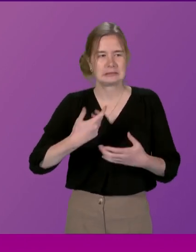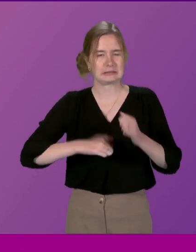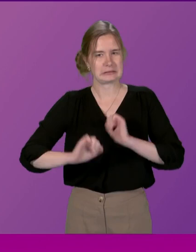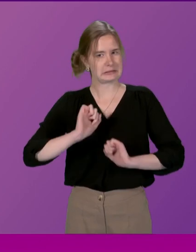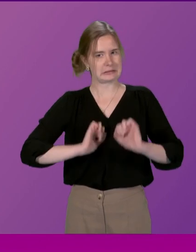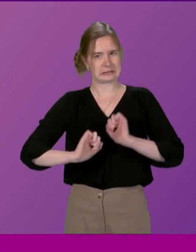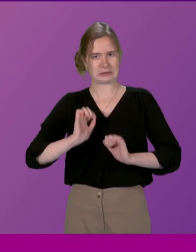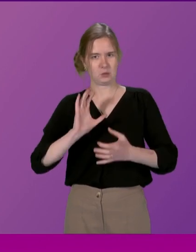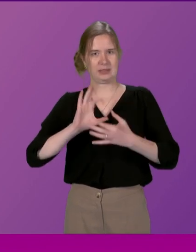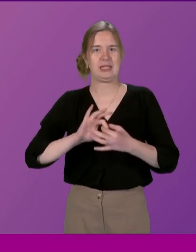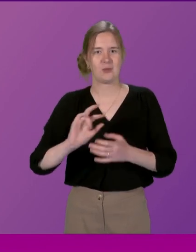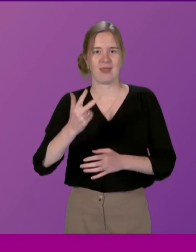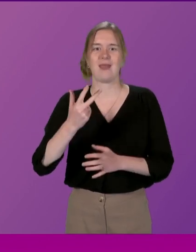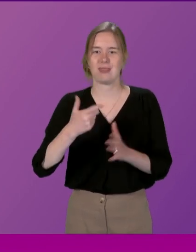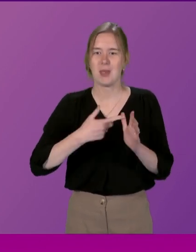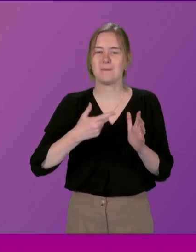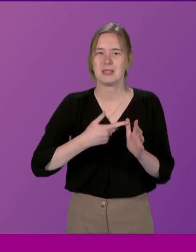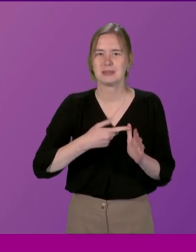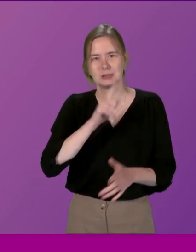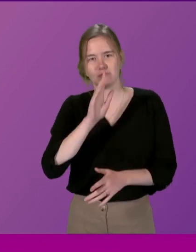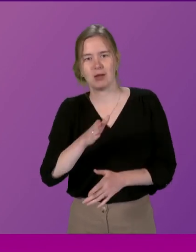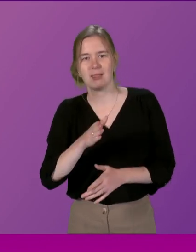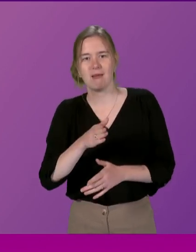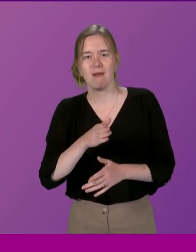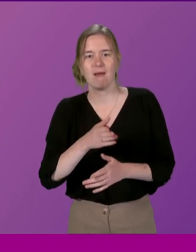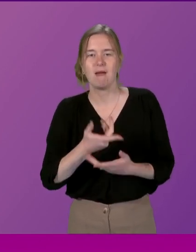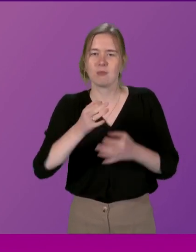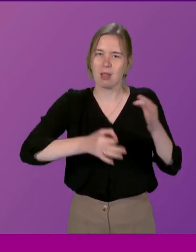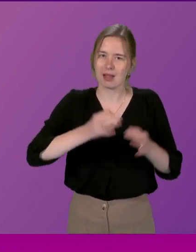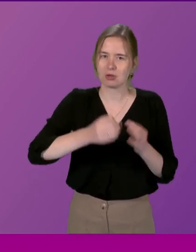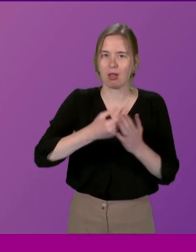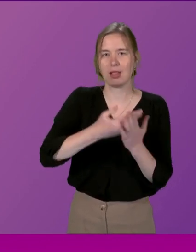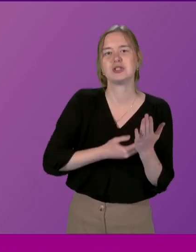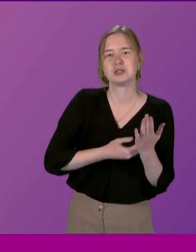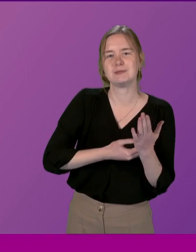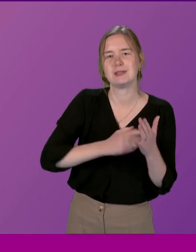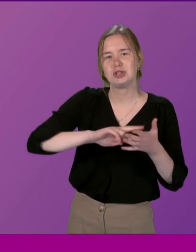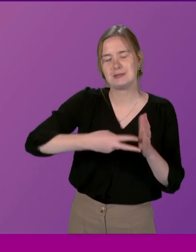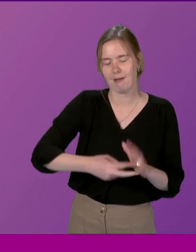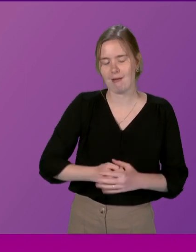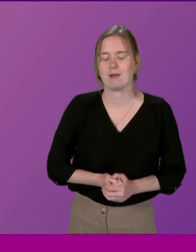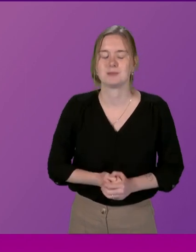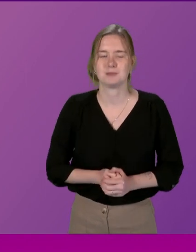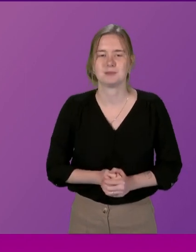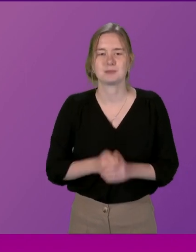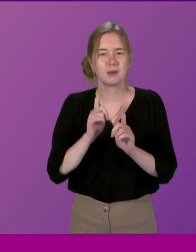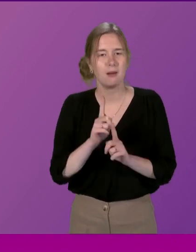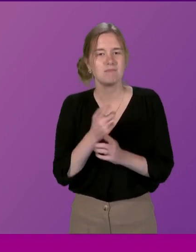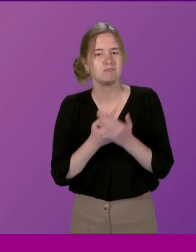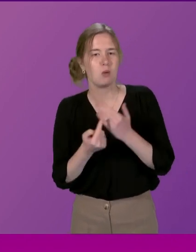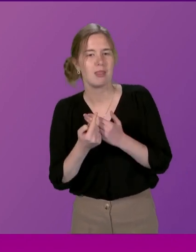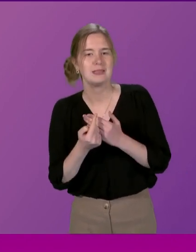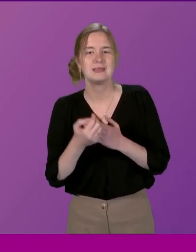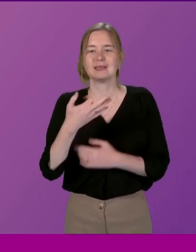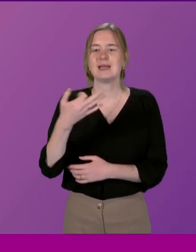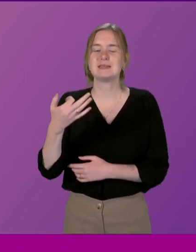the issue of the Eighth Amendment Directly to place it firmly on the political and legislative agenda But it took only the input